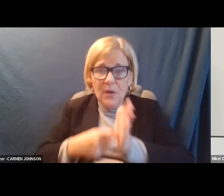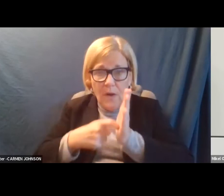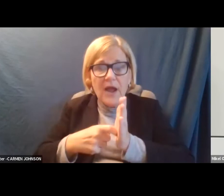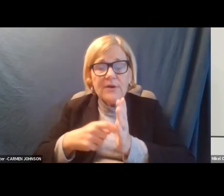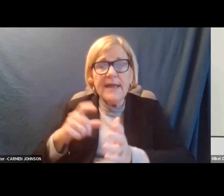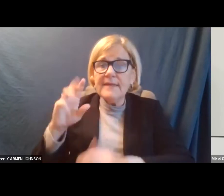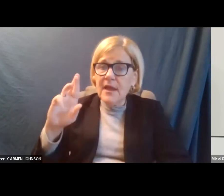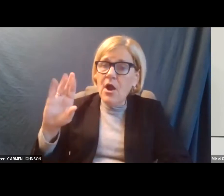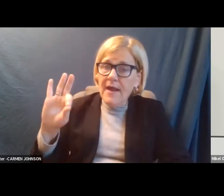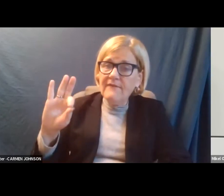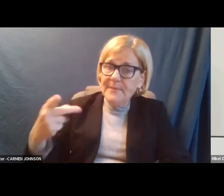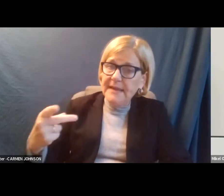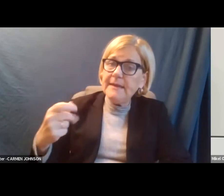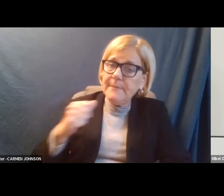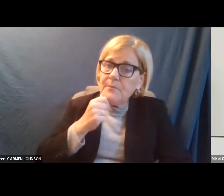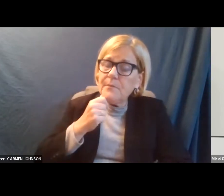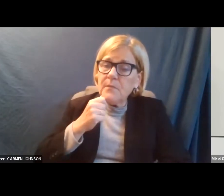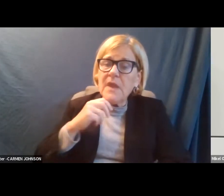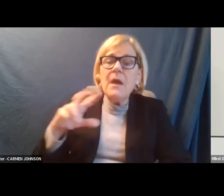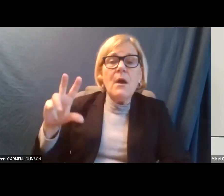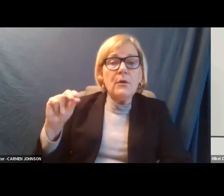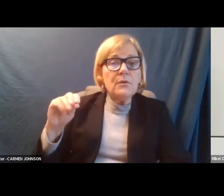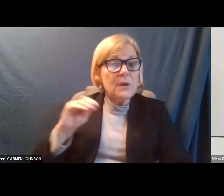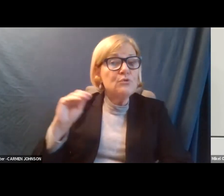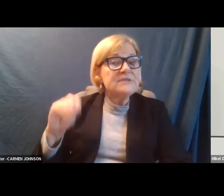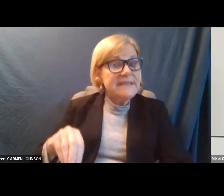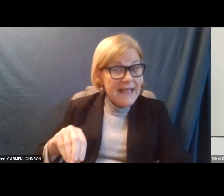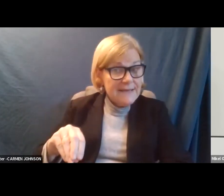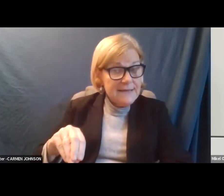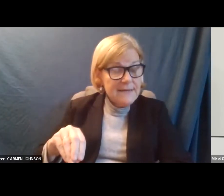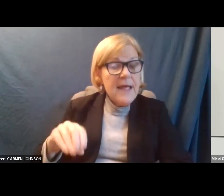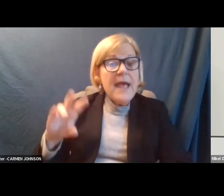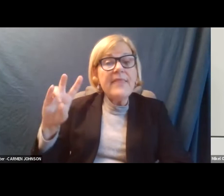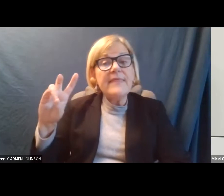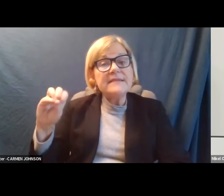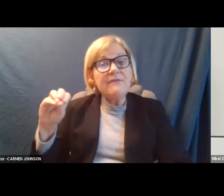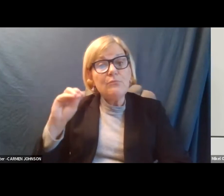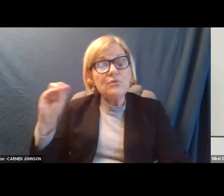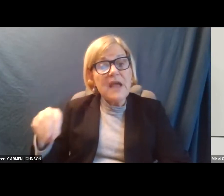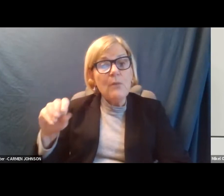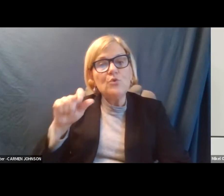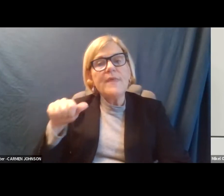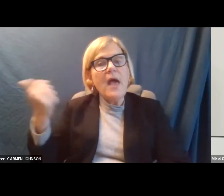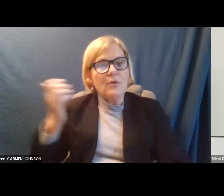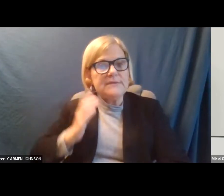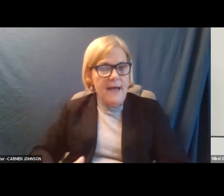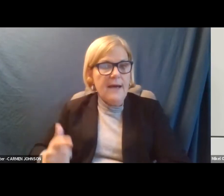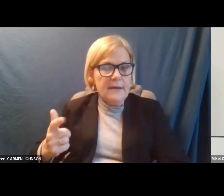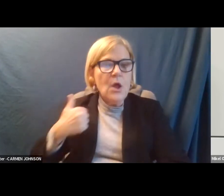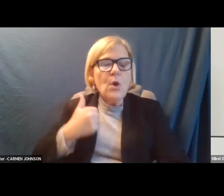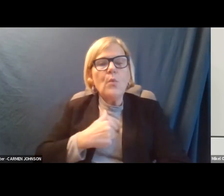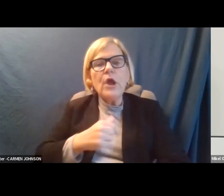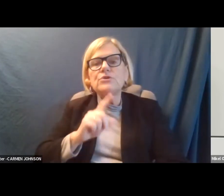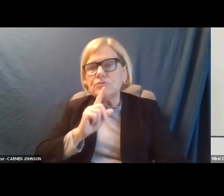in the RFP, uh, only 30% of it though. And then the 70% would go to the other side. Uh, we are